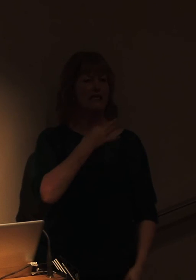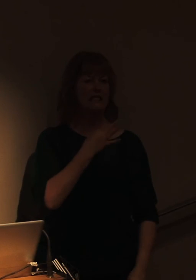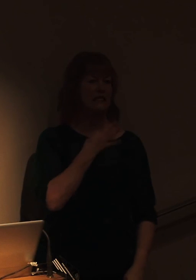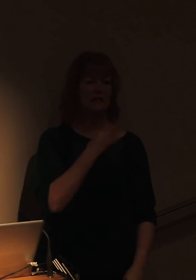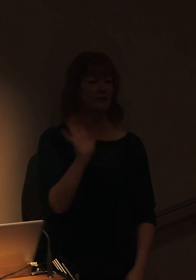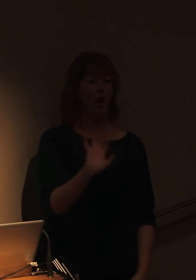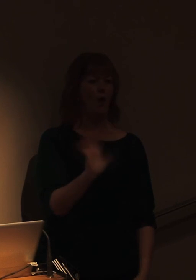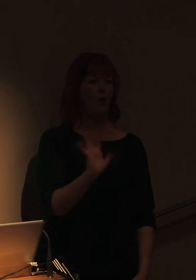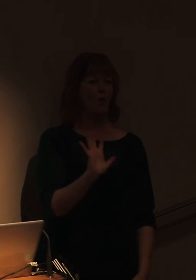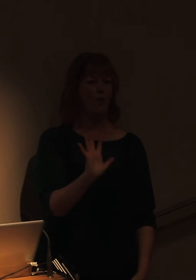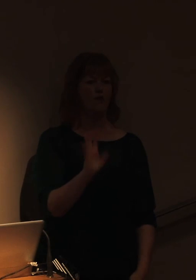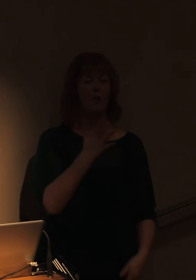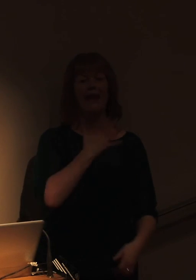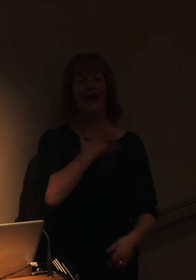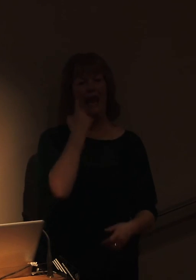Yep?